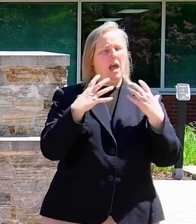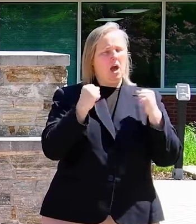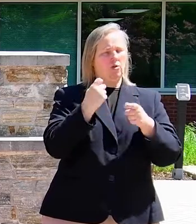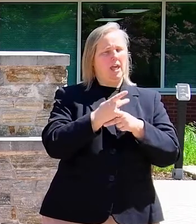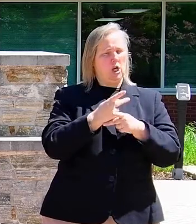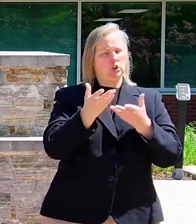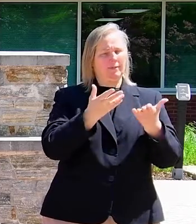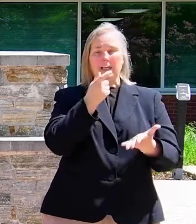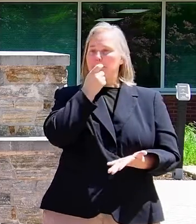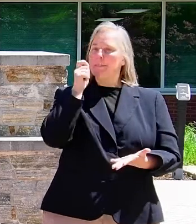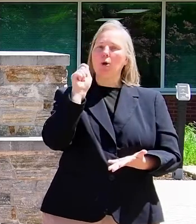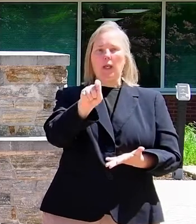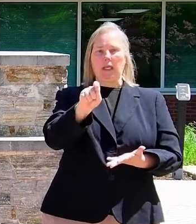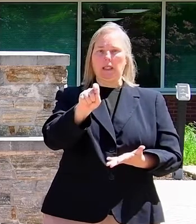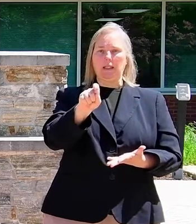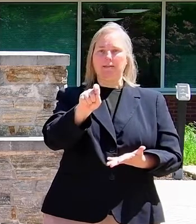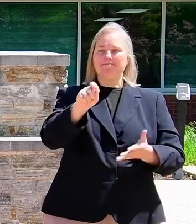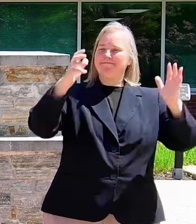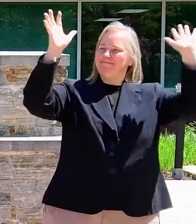period.